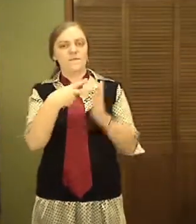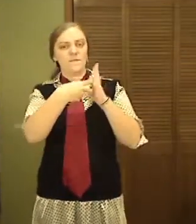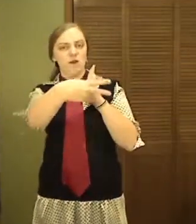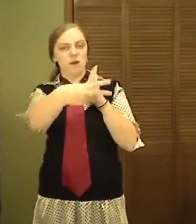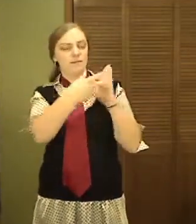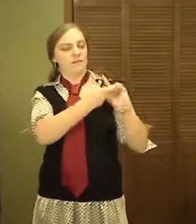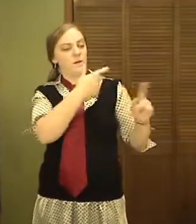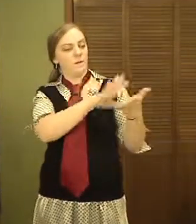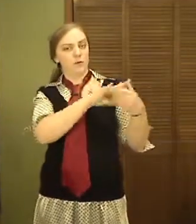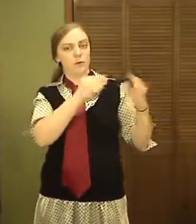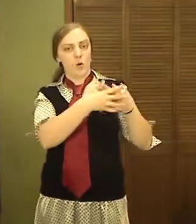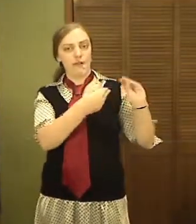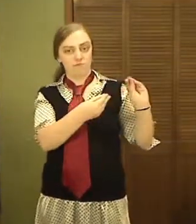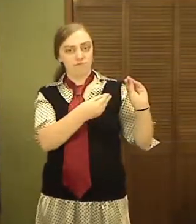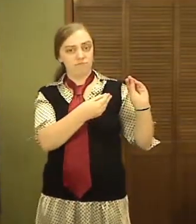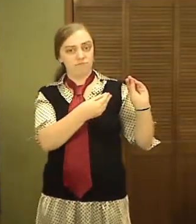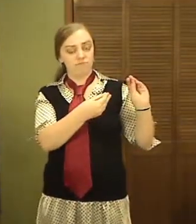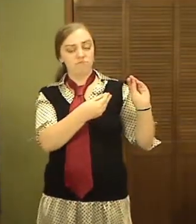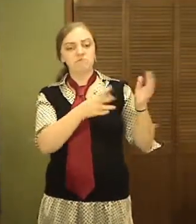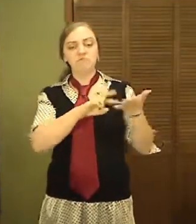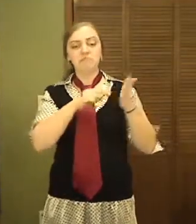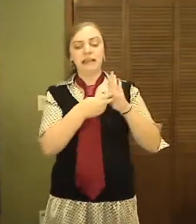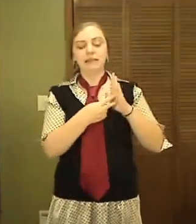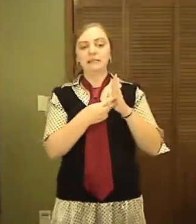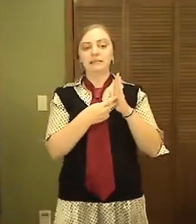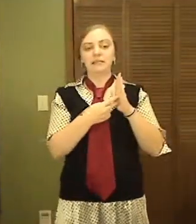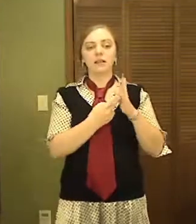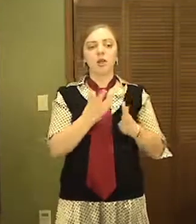It will be the next chapter of the Christmas story.